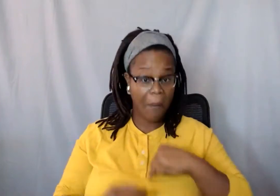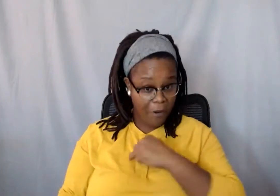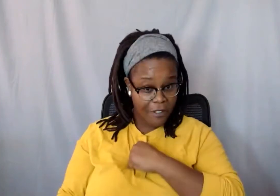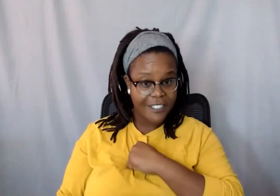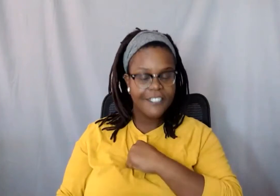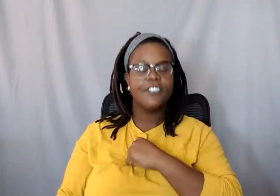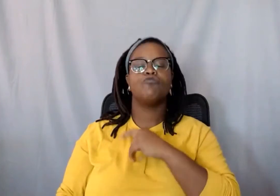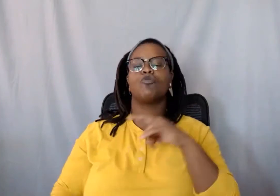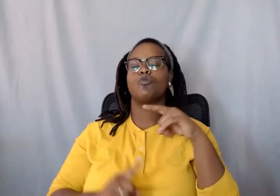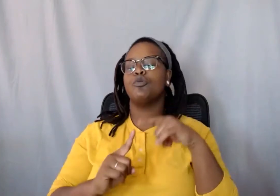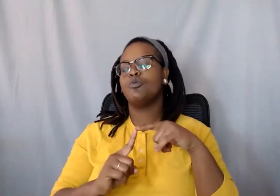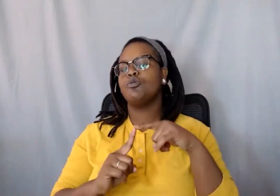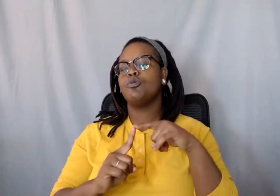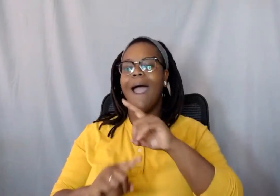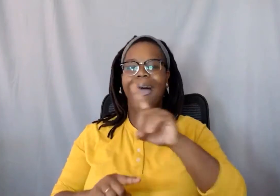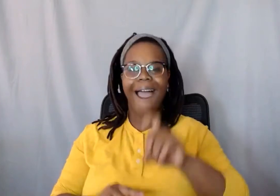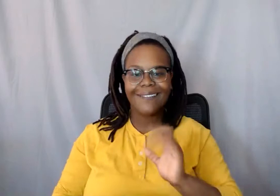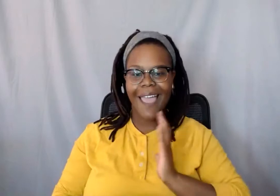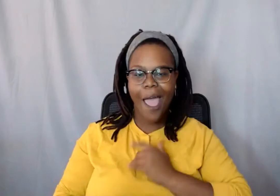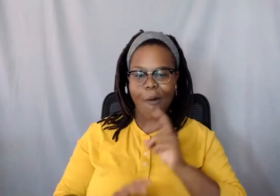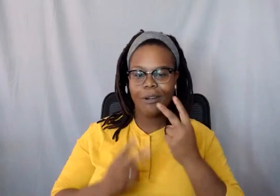ask our guest storytellers or students.